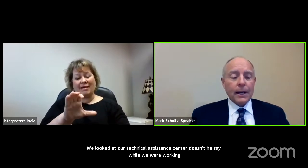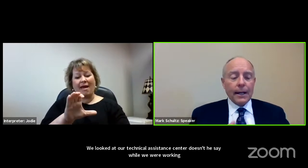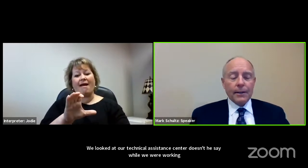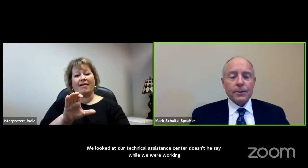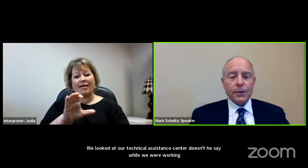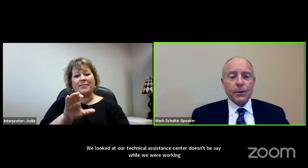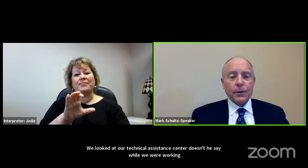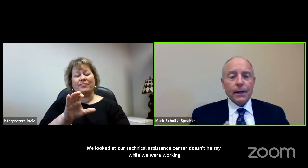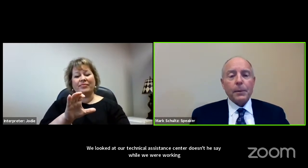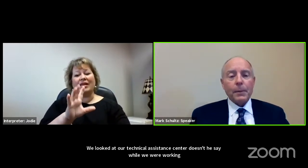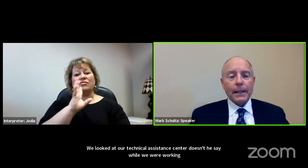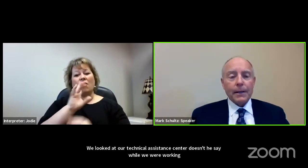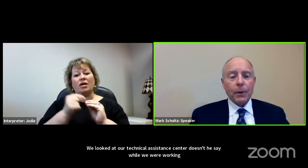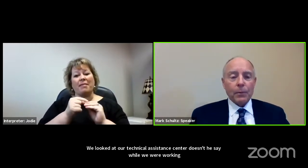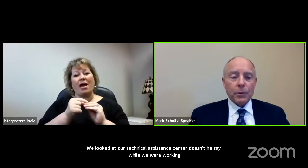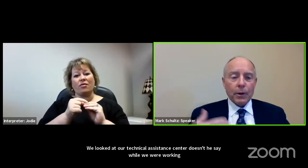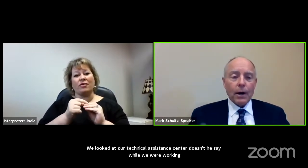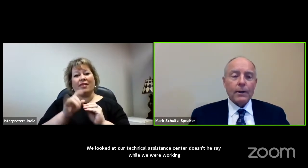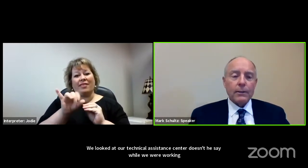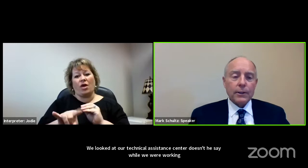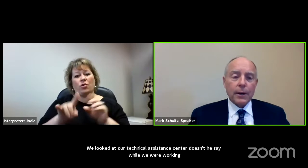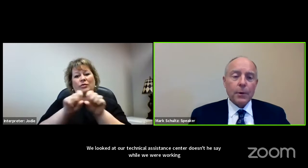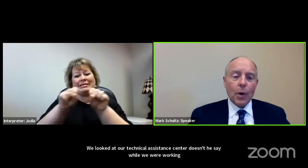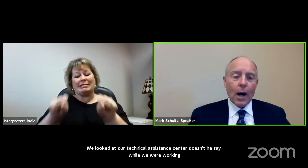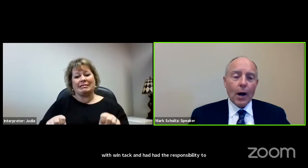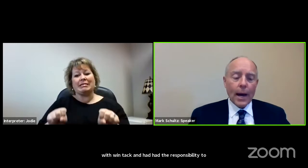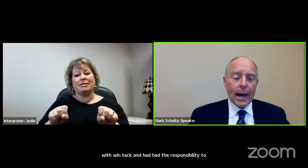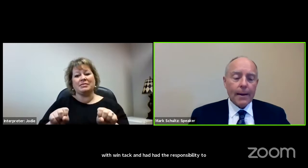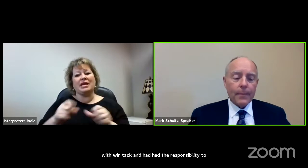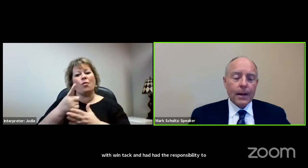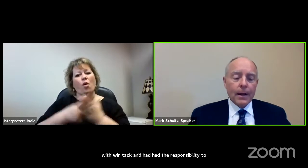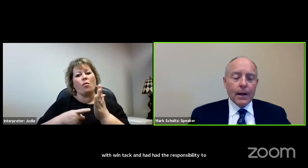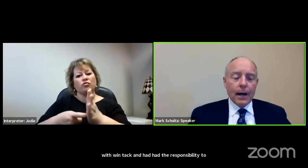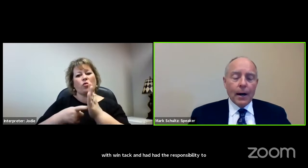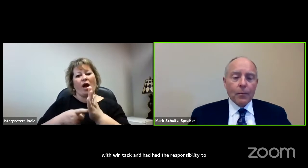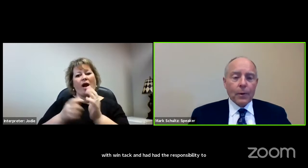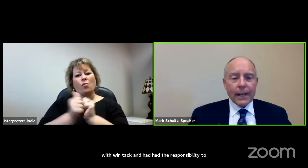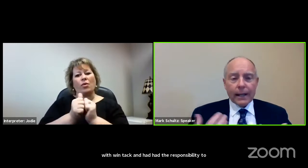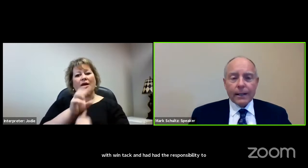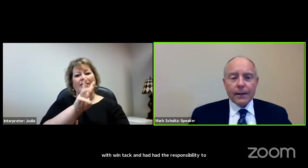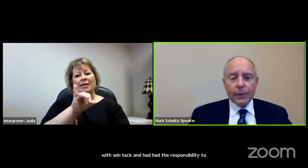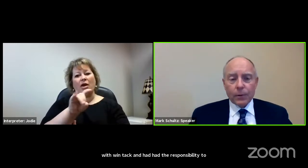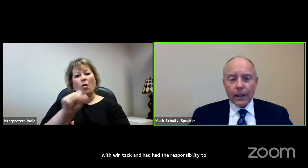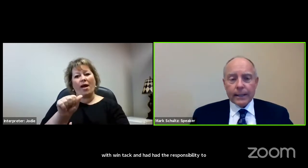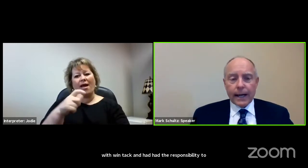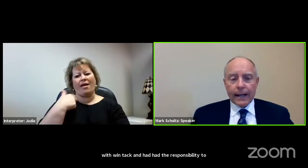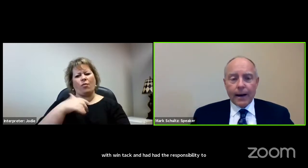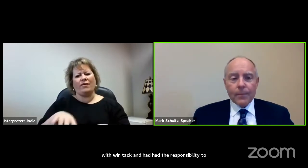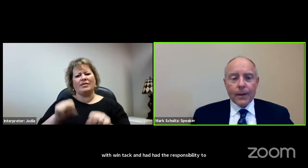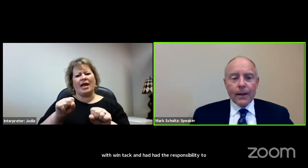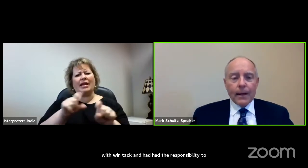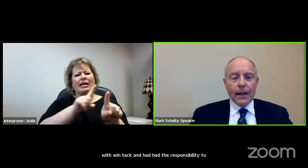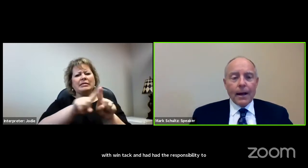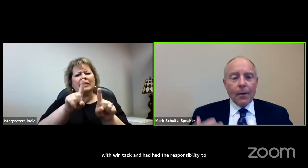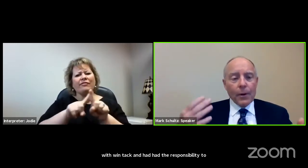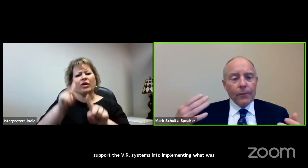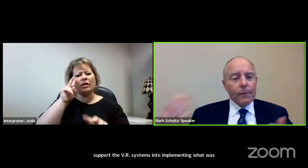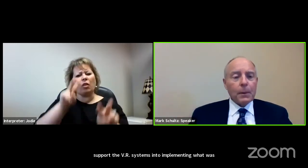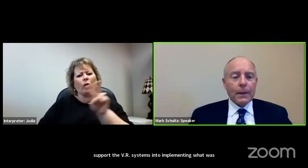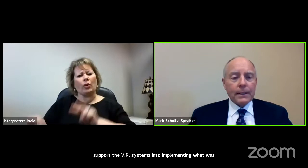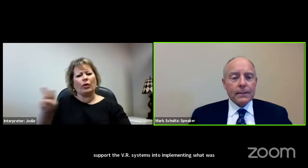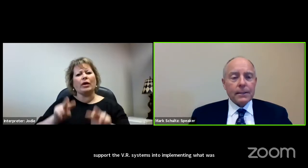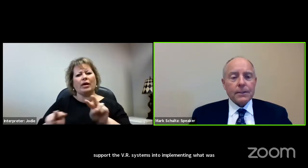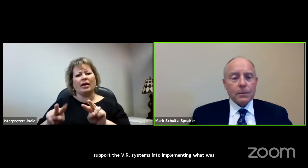systems into implementing what was required under WIOA, we've taken a different look at that now. And